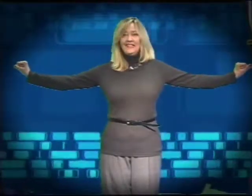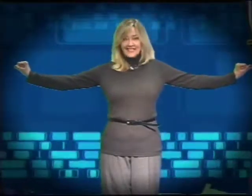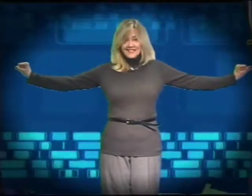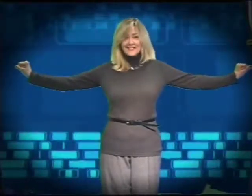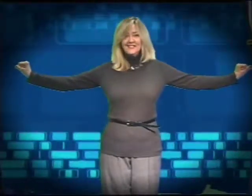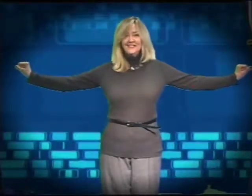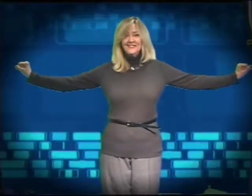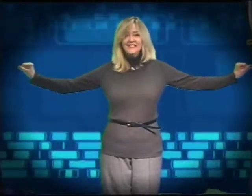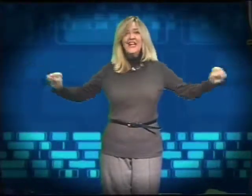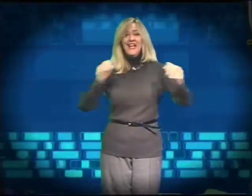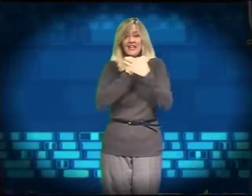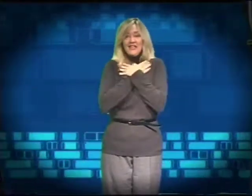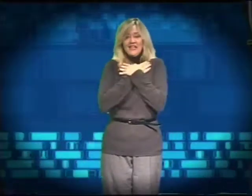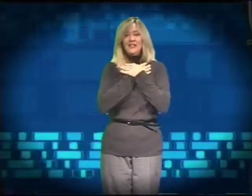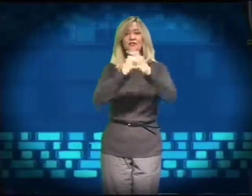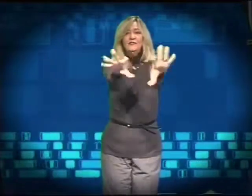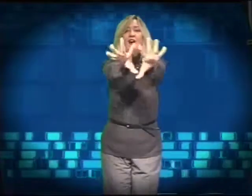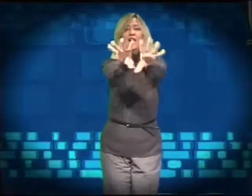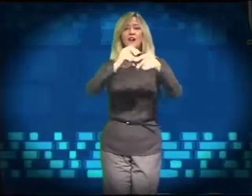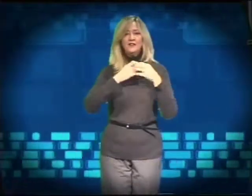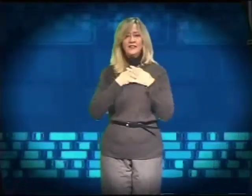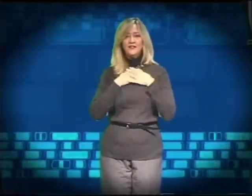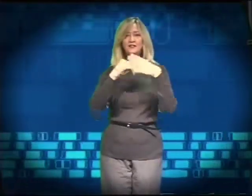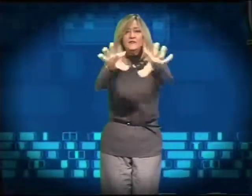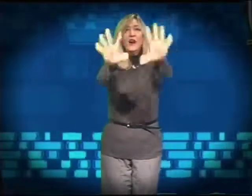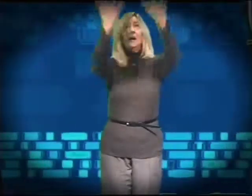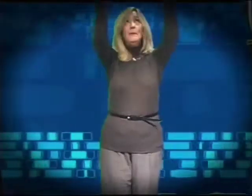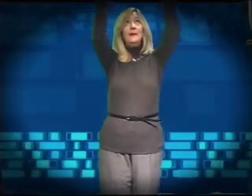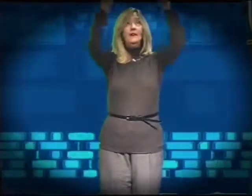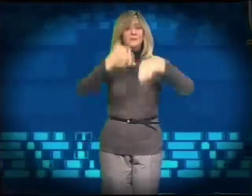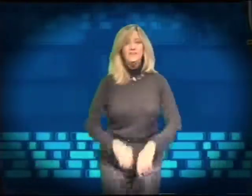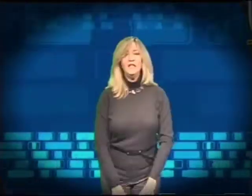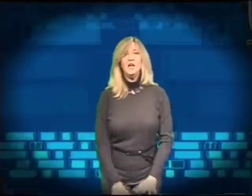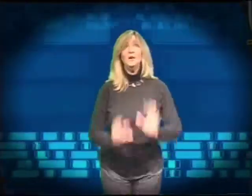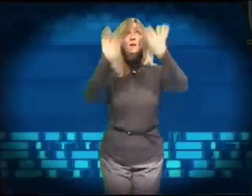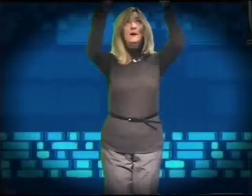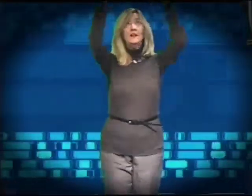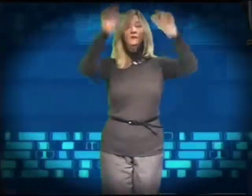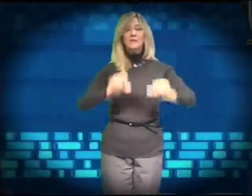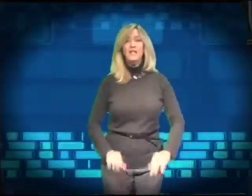Equidistant. Near, far, near, far. Above, below. Above, below.